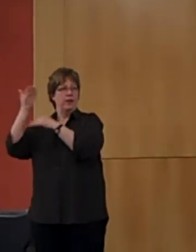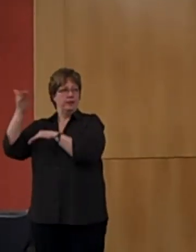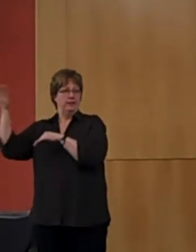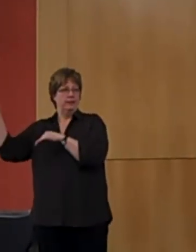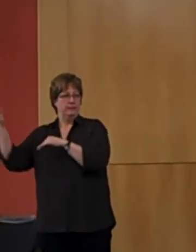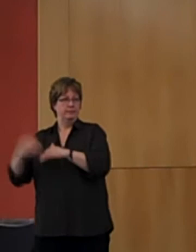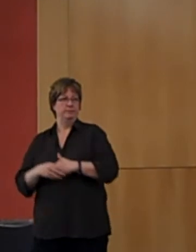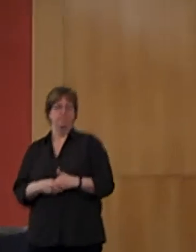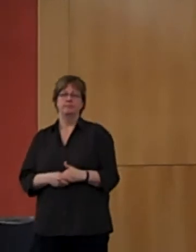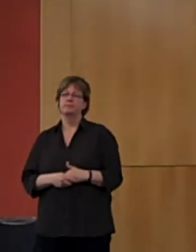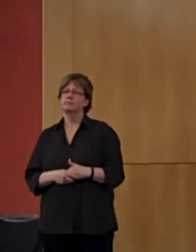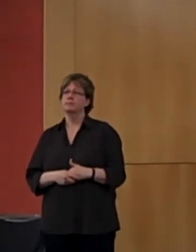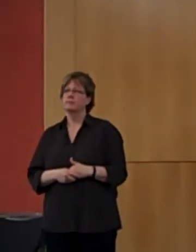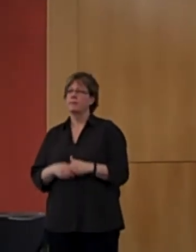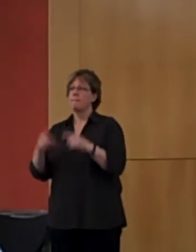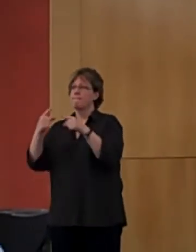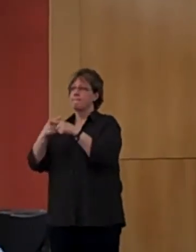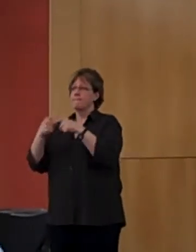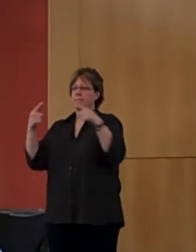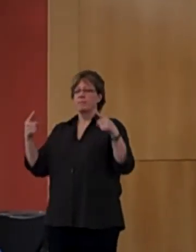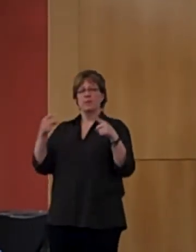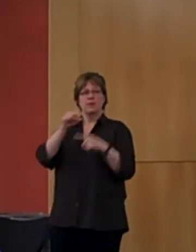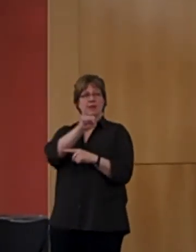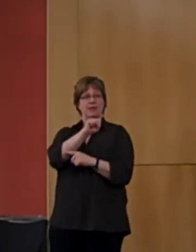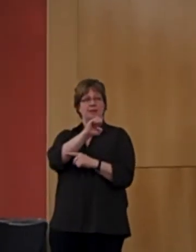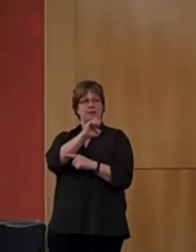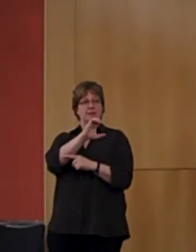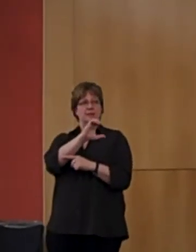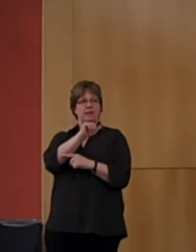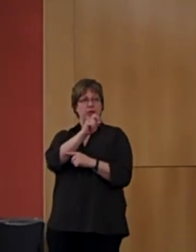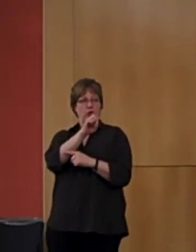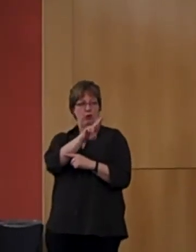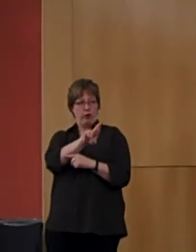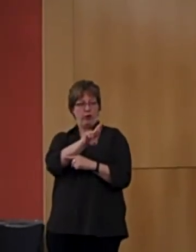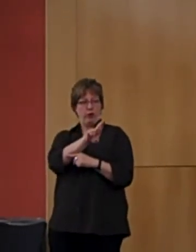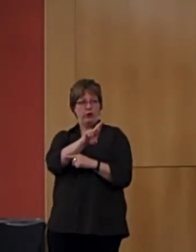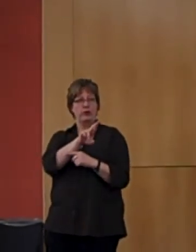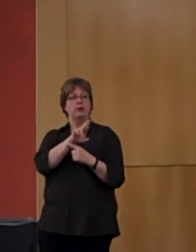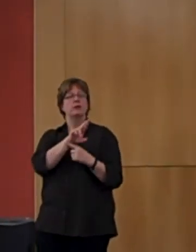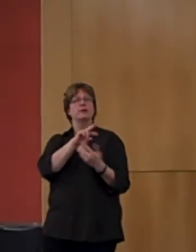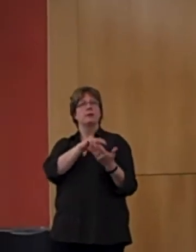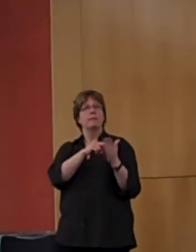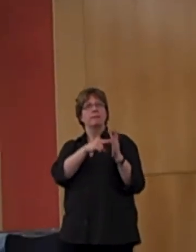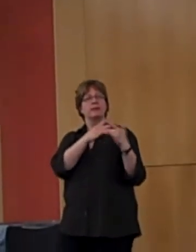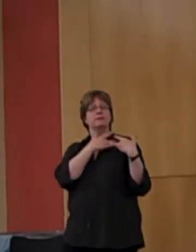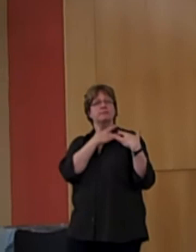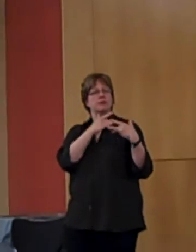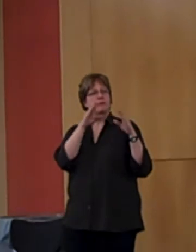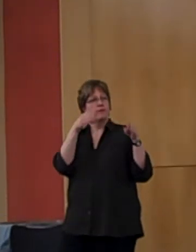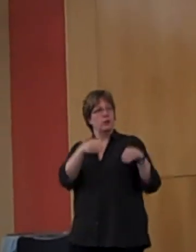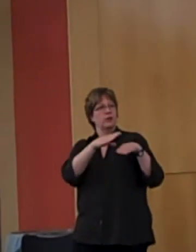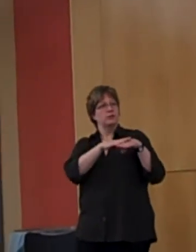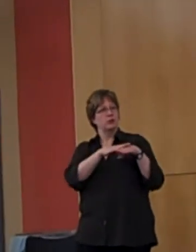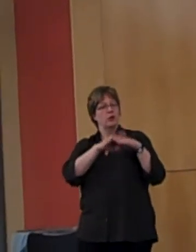In contrast, a secular practice typically centers on some physical objectives as stress relief,